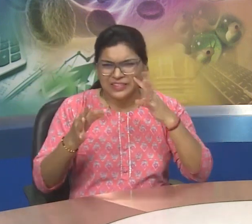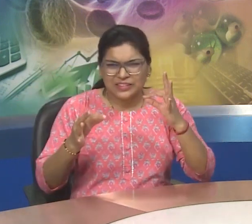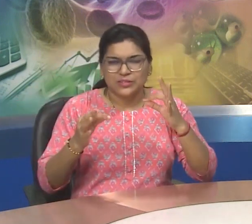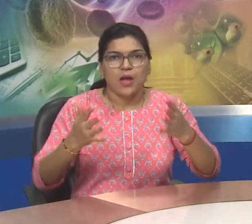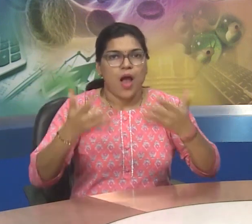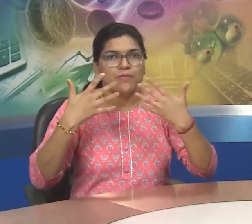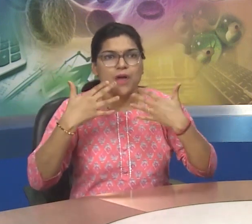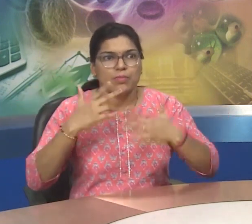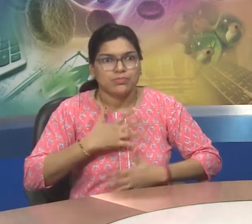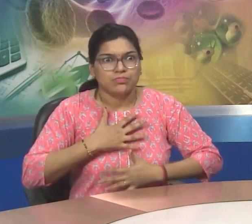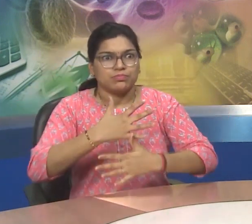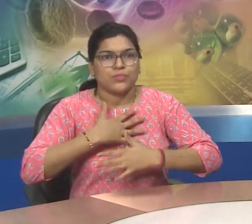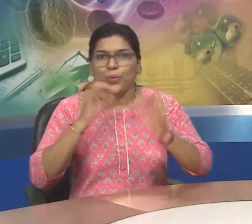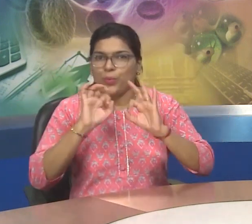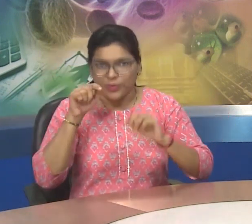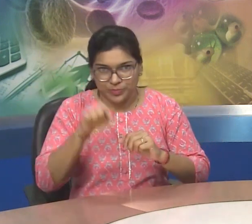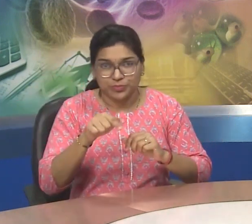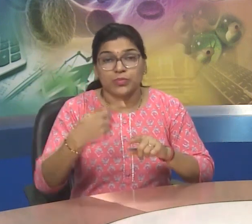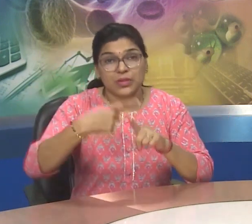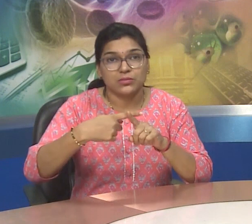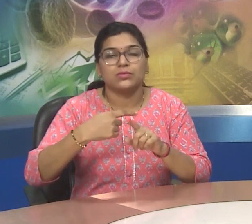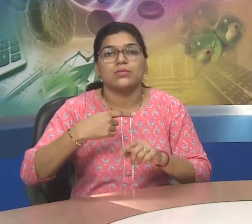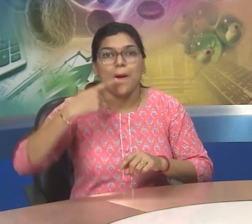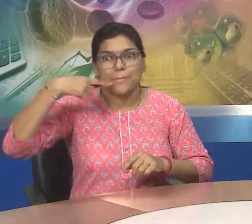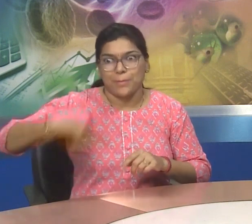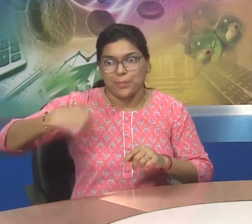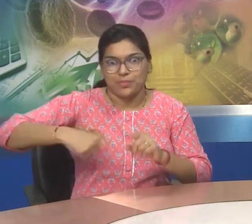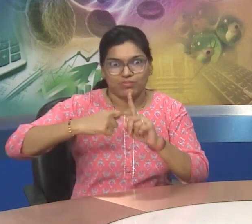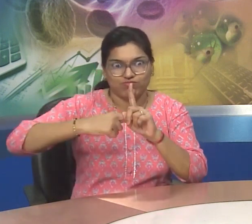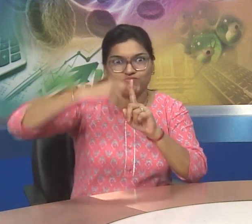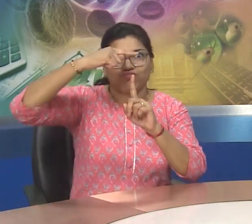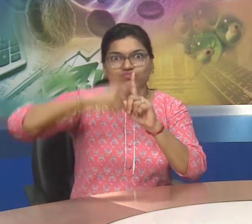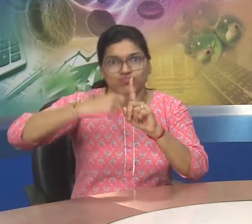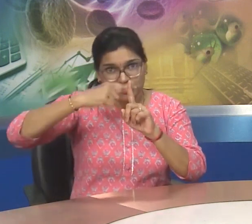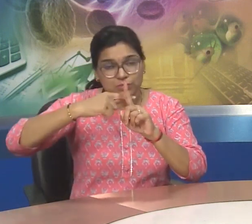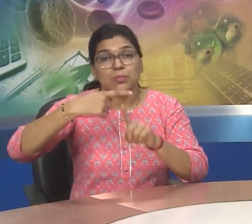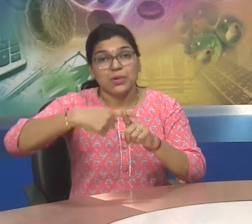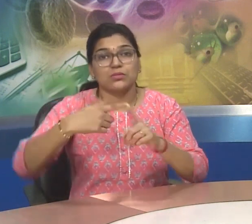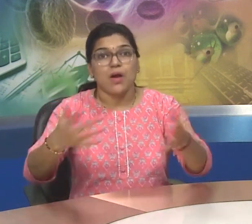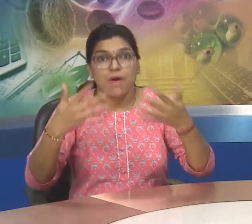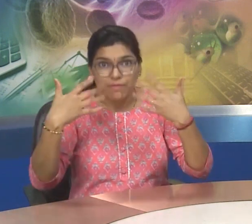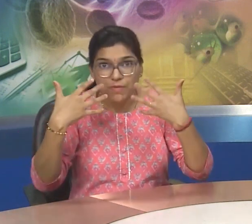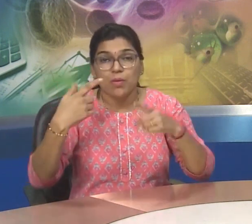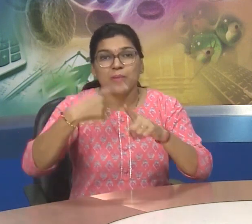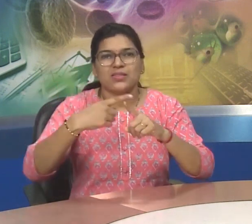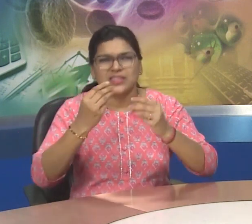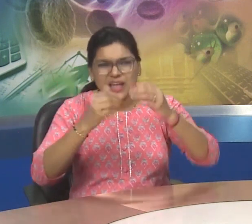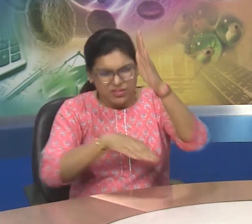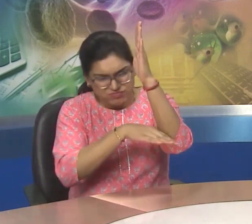atmosphere and substratum. These are